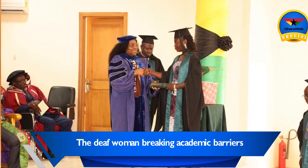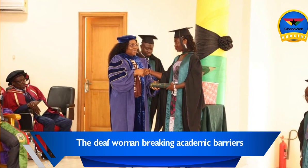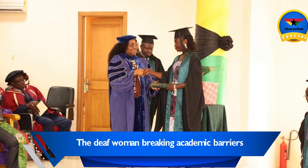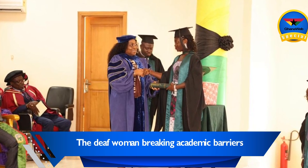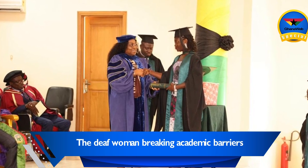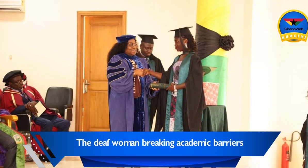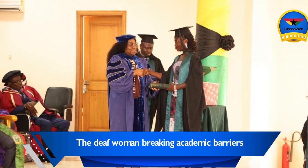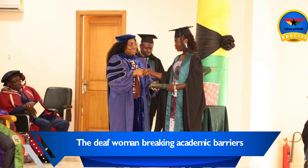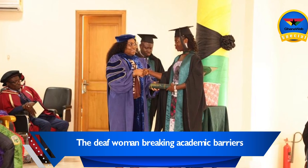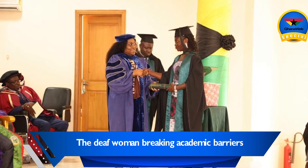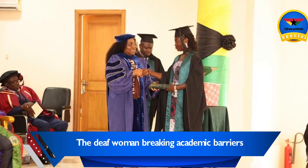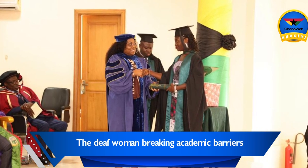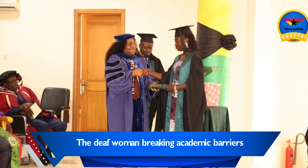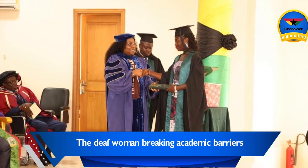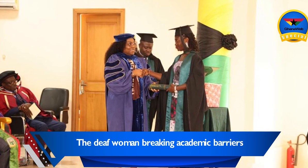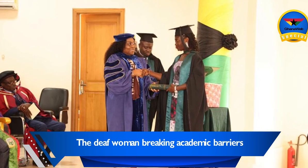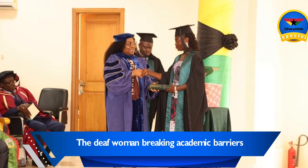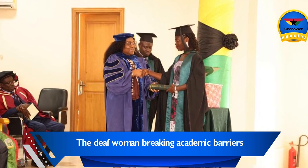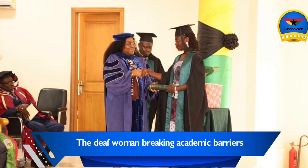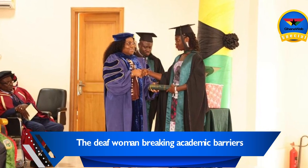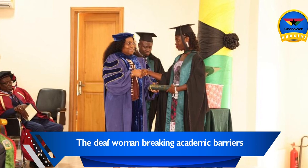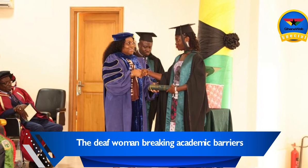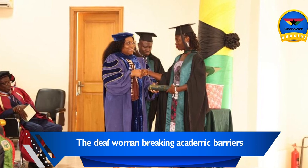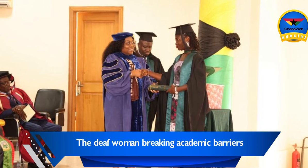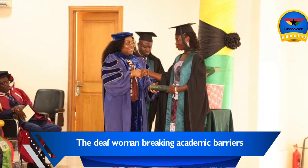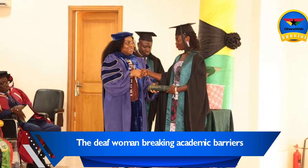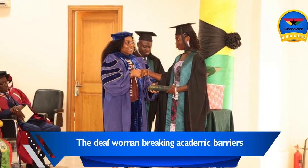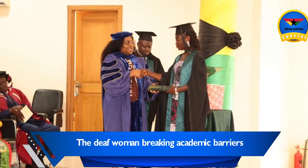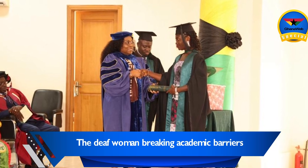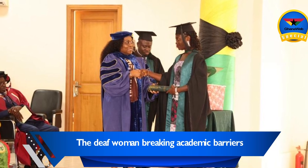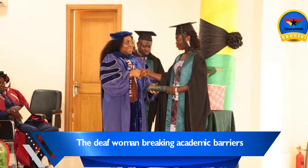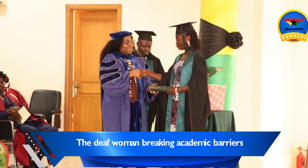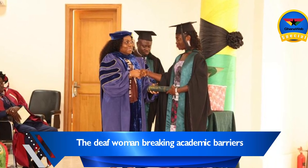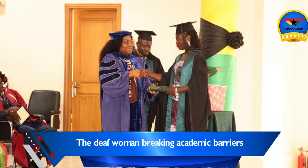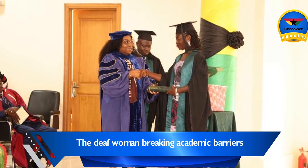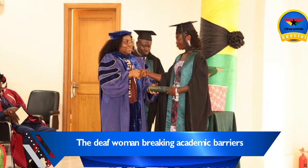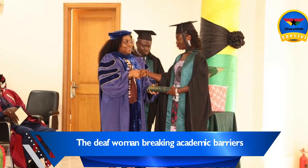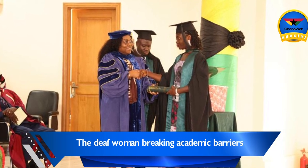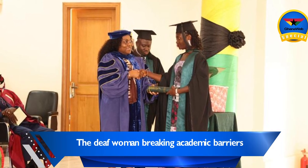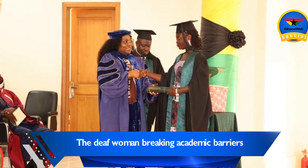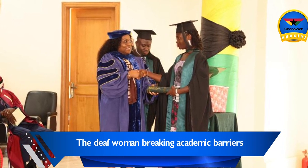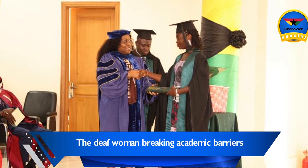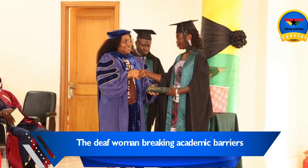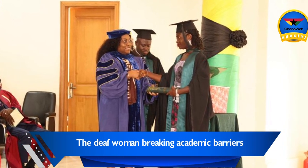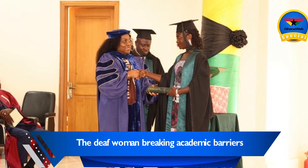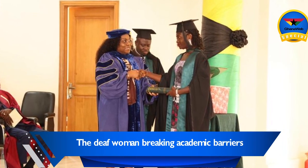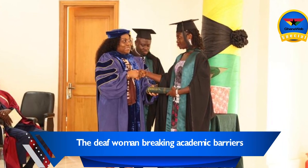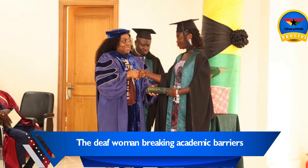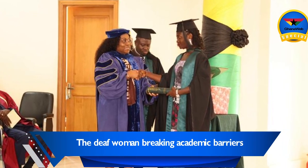and accomplishment that she had never before felt. She looked out into the crowd and saw her family